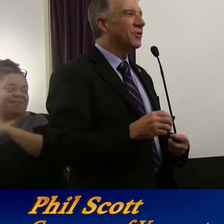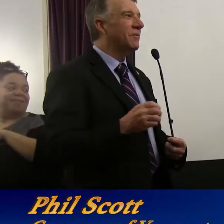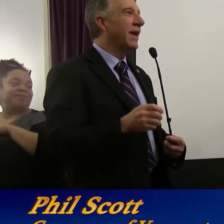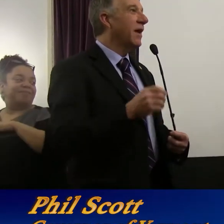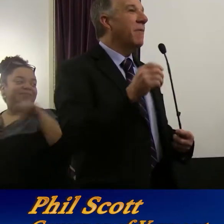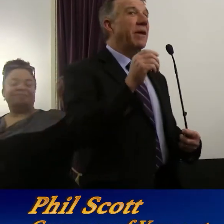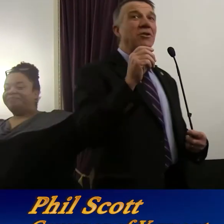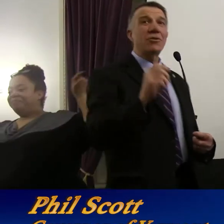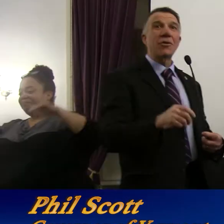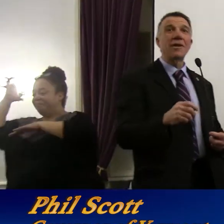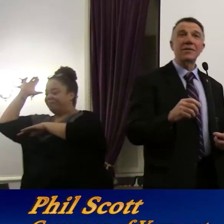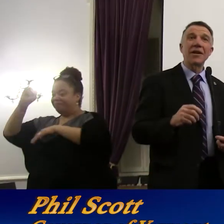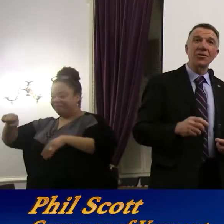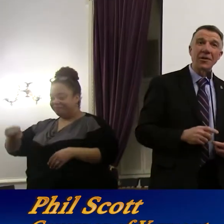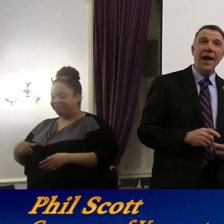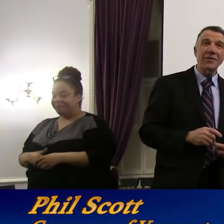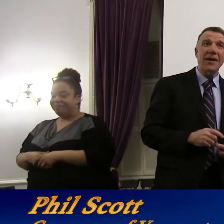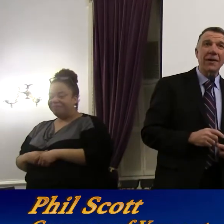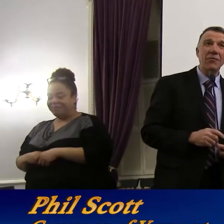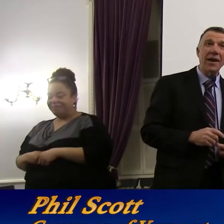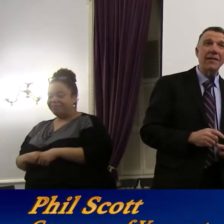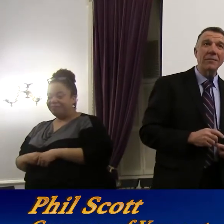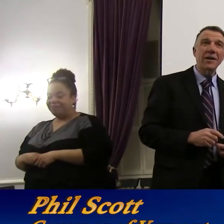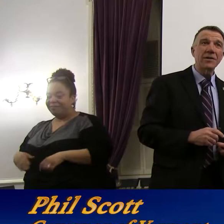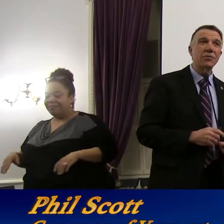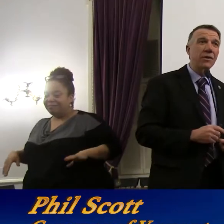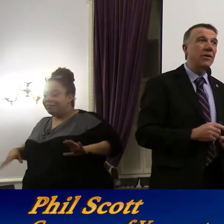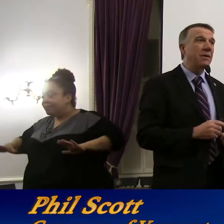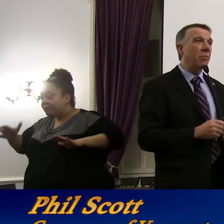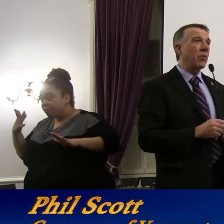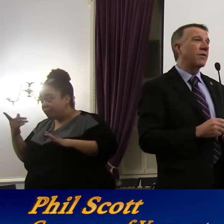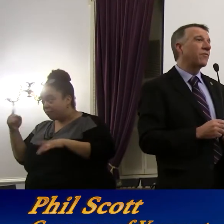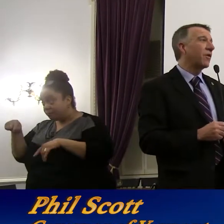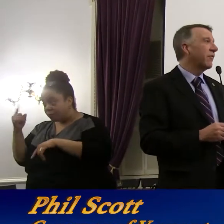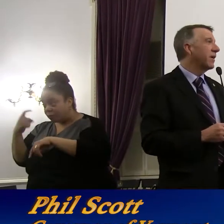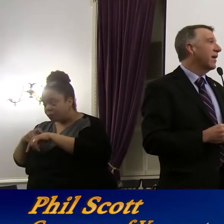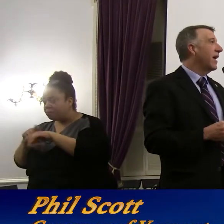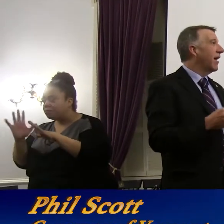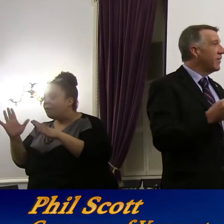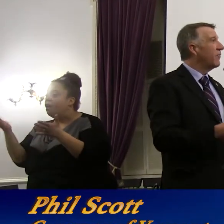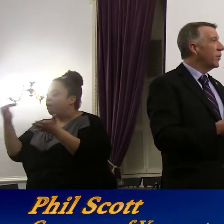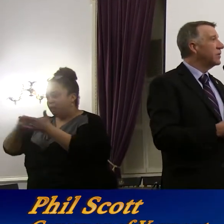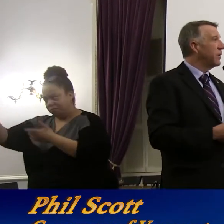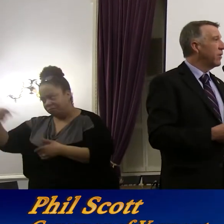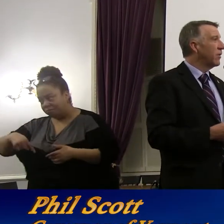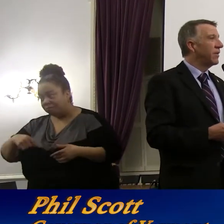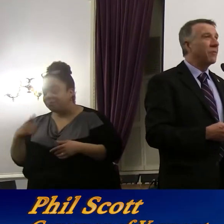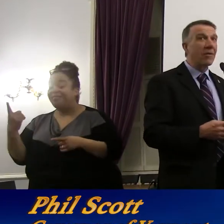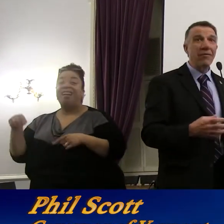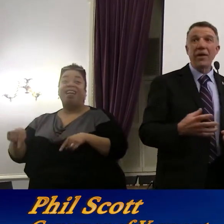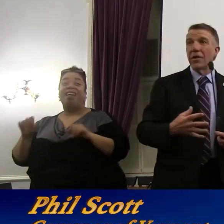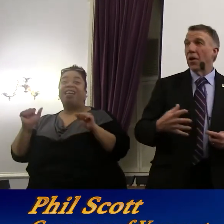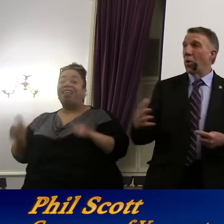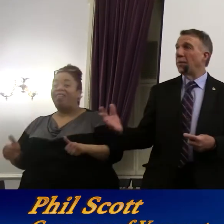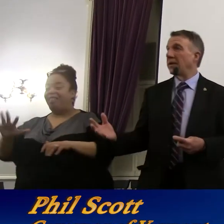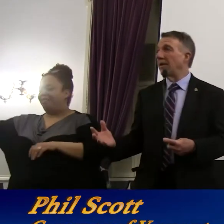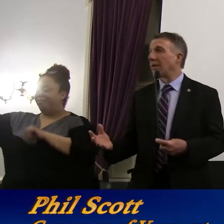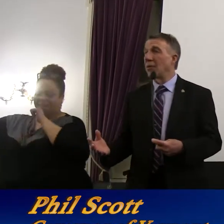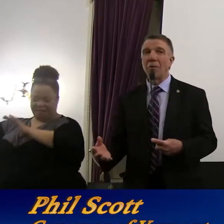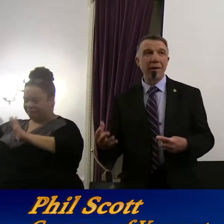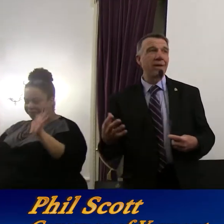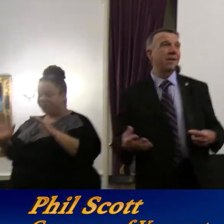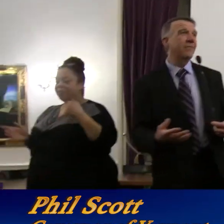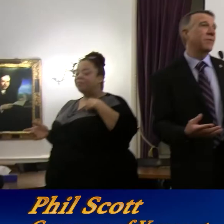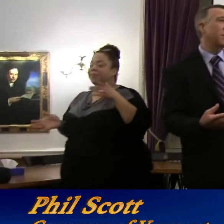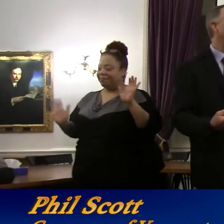welcome. You should make sure that it's not your last time, right? Because it's really important for every voice to be heard. We're very open